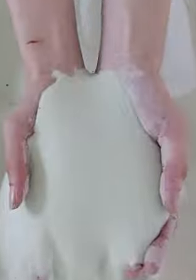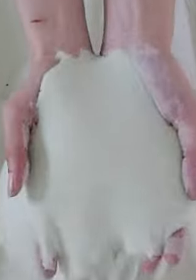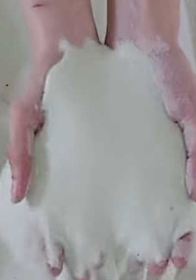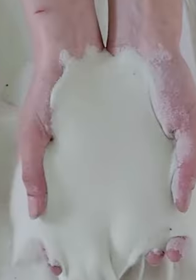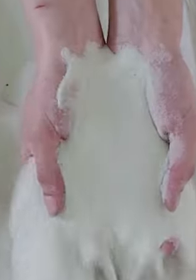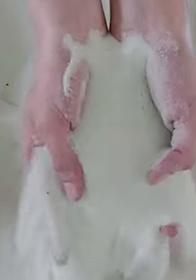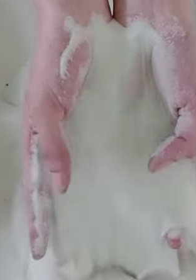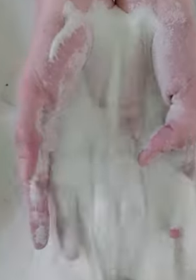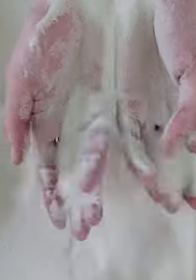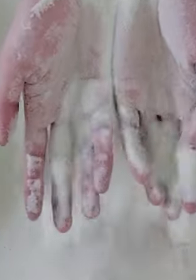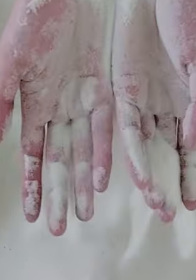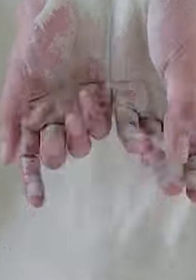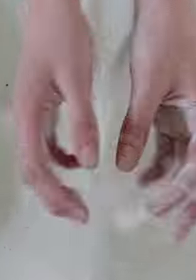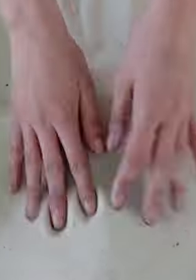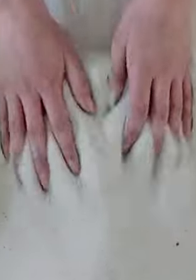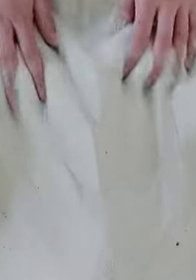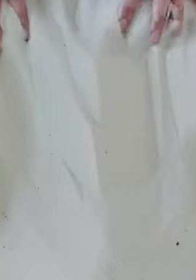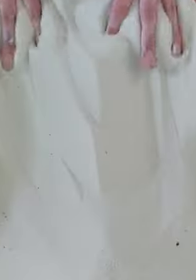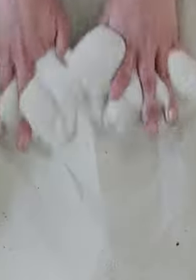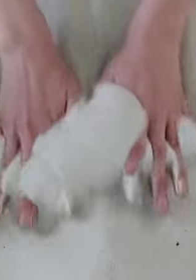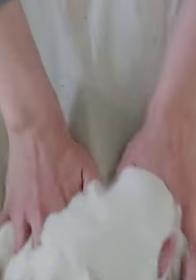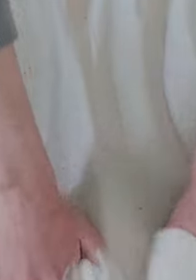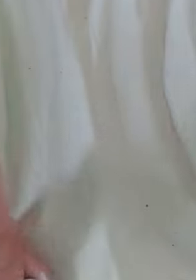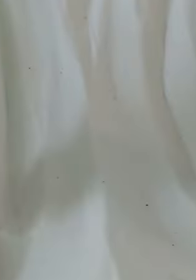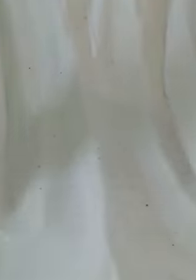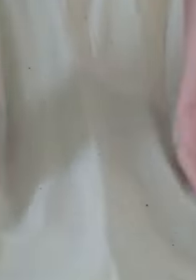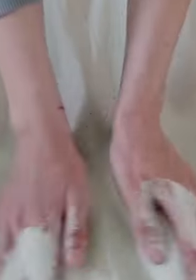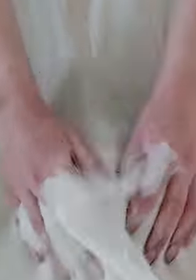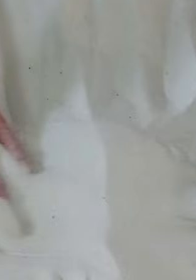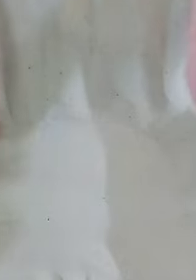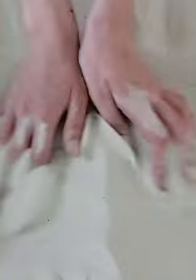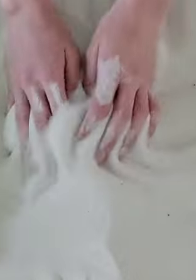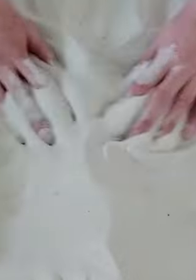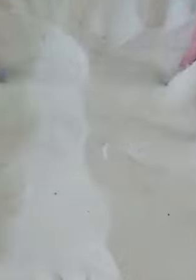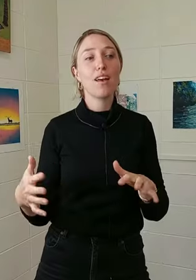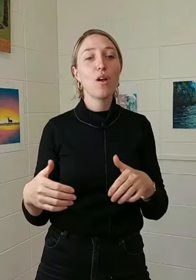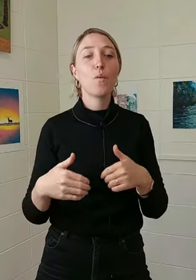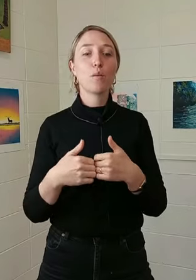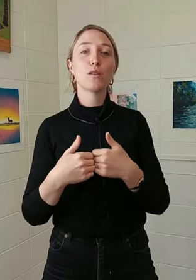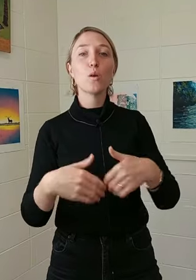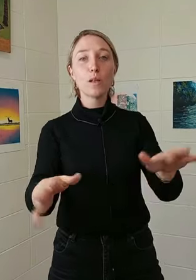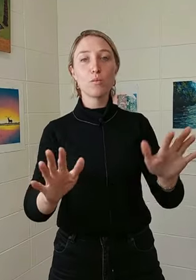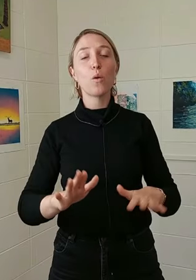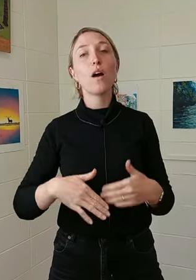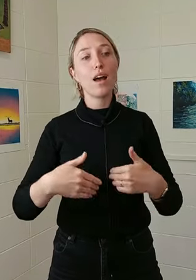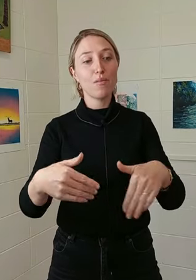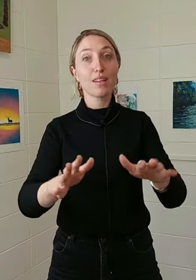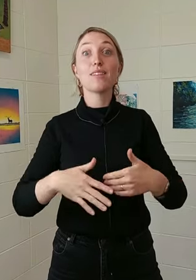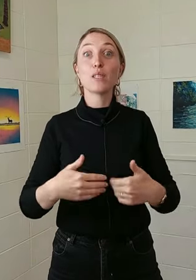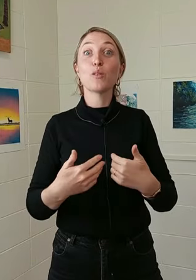little bit of permission and playfulness to bring out our creative flow again, and then once we're there, we can be so much more accessible